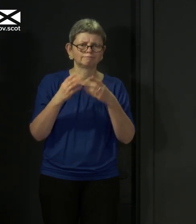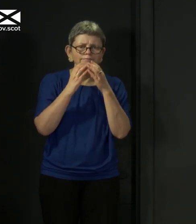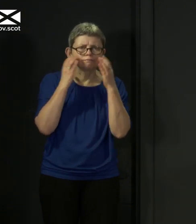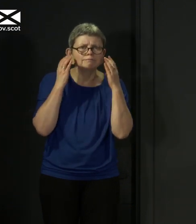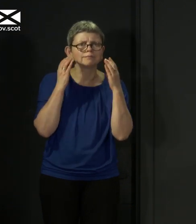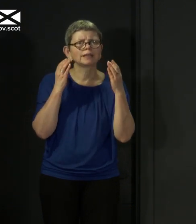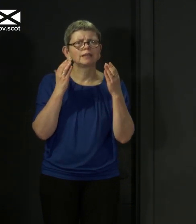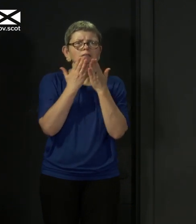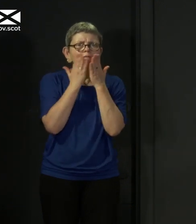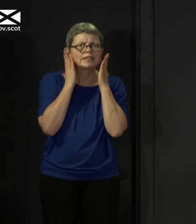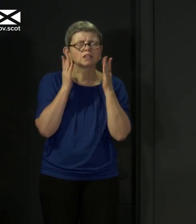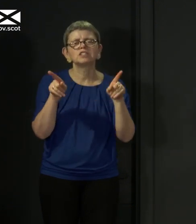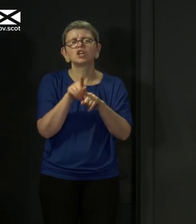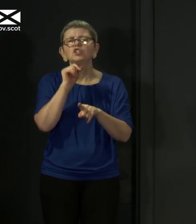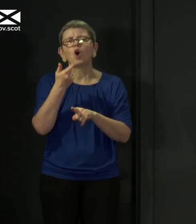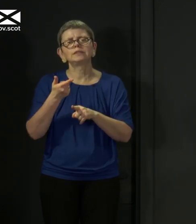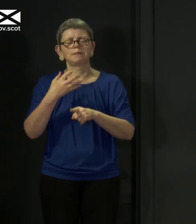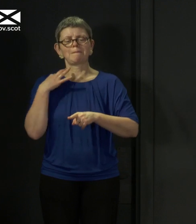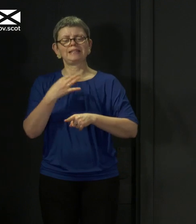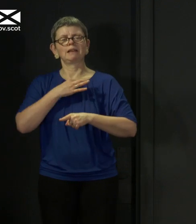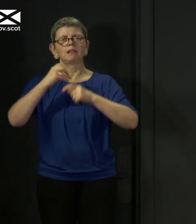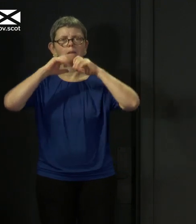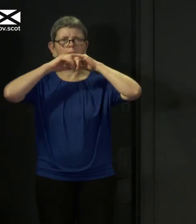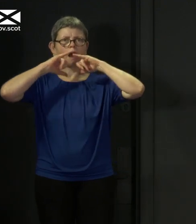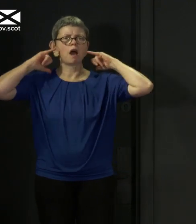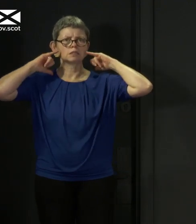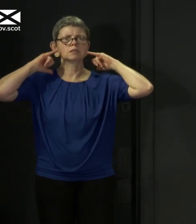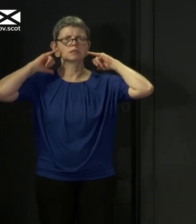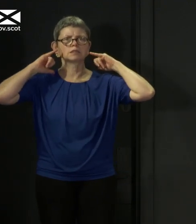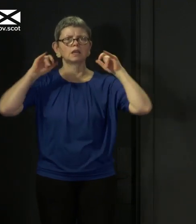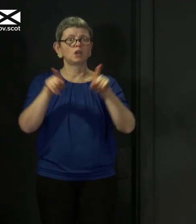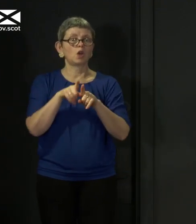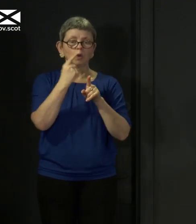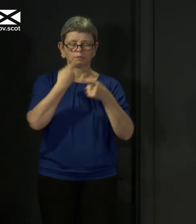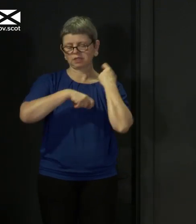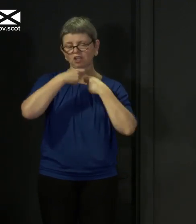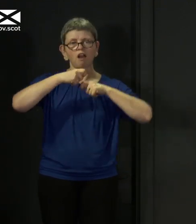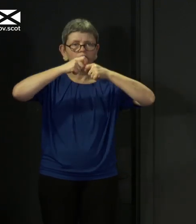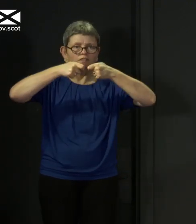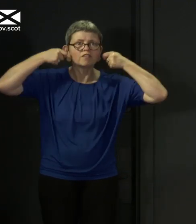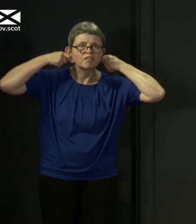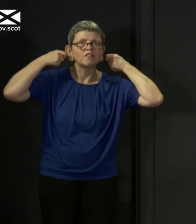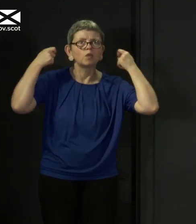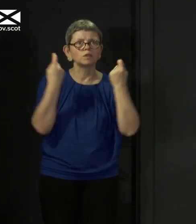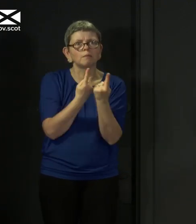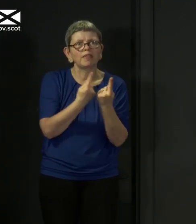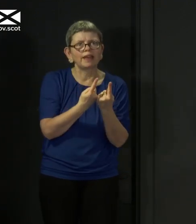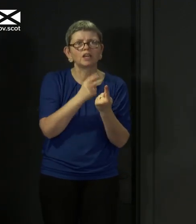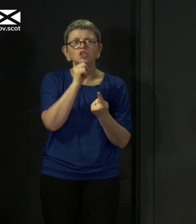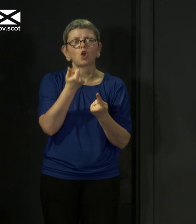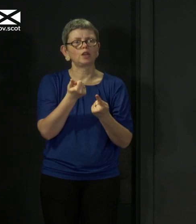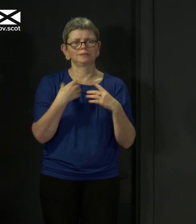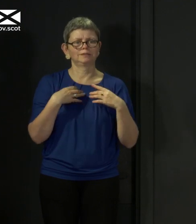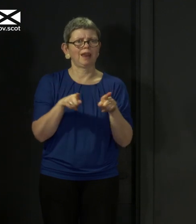think it's really important to be clear about that. So we're talking about, you know, scarves or bandanas, not the masks that health and care